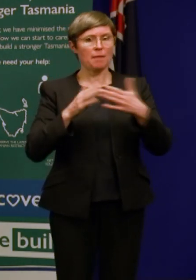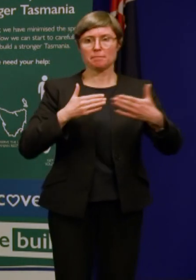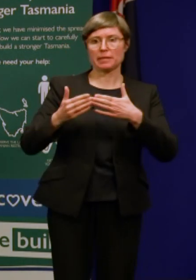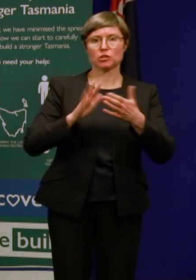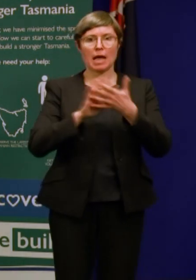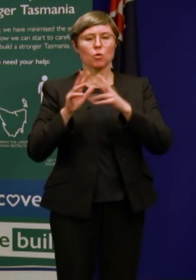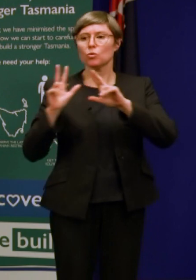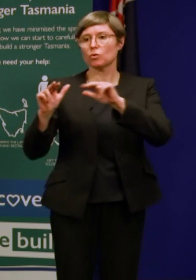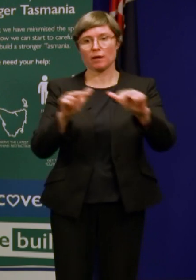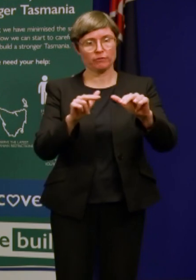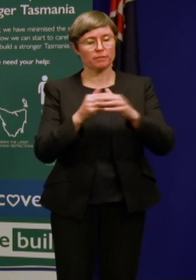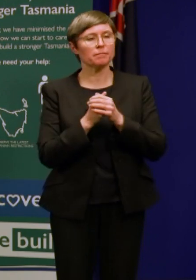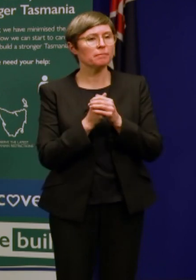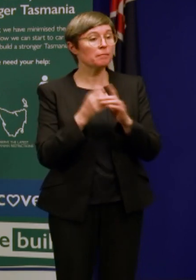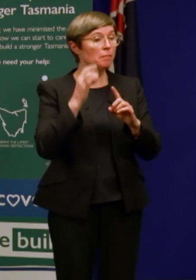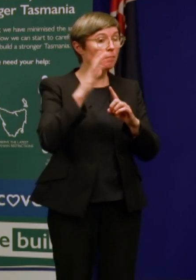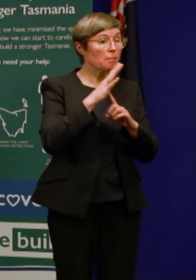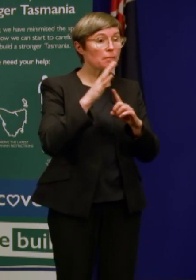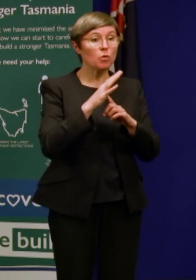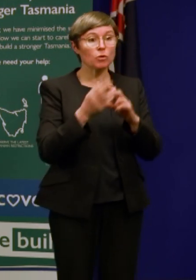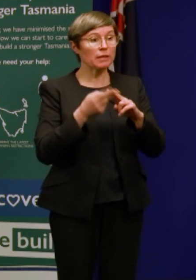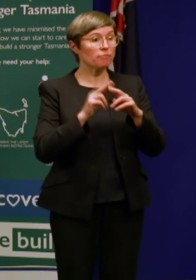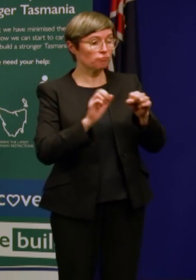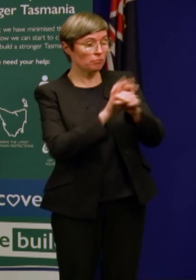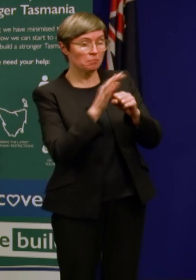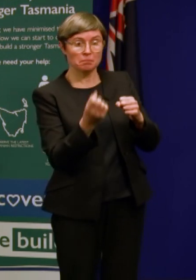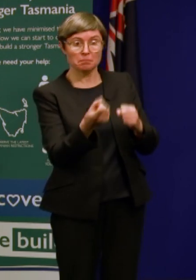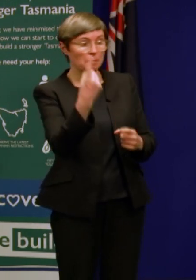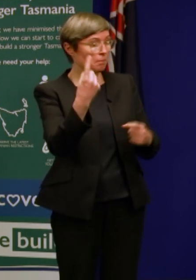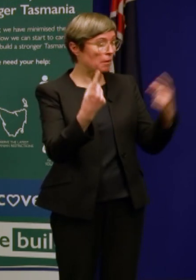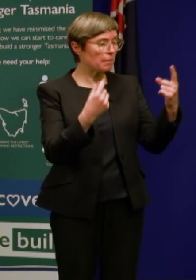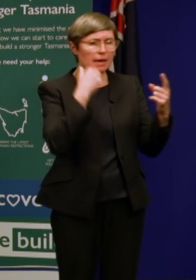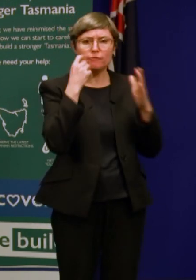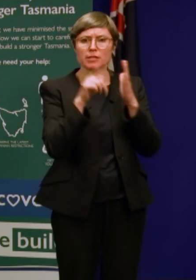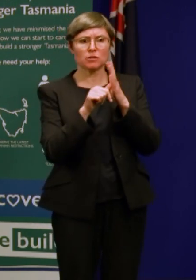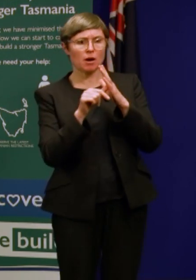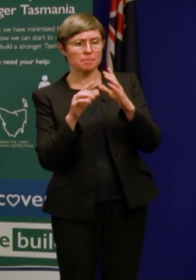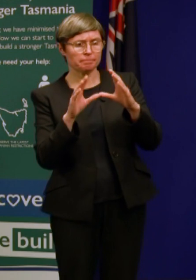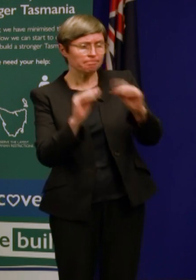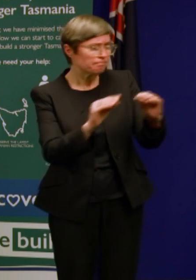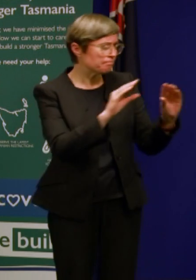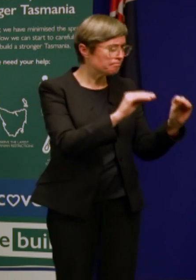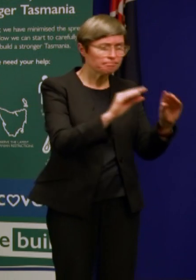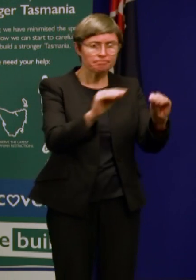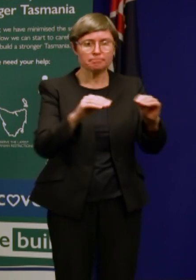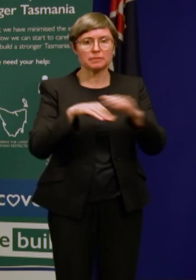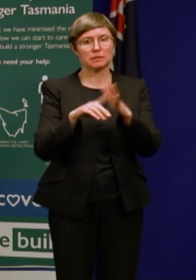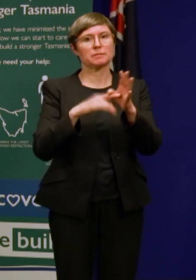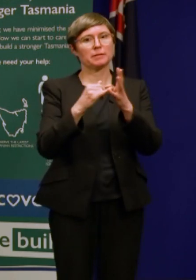important though that we do an effective response to each and every case that occurs when it occurs in Tasmania.